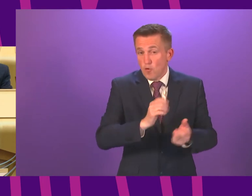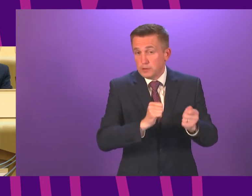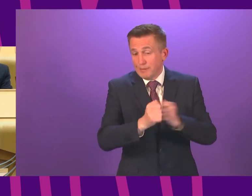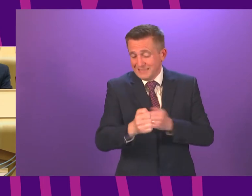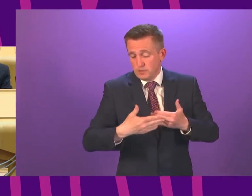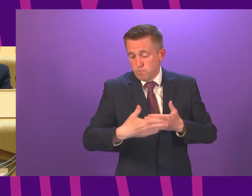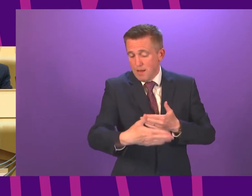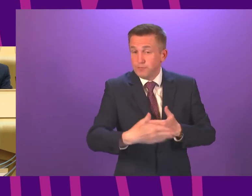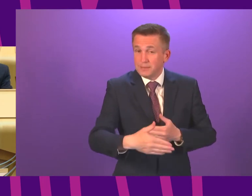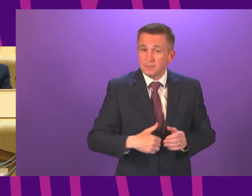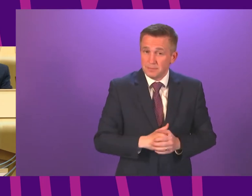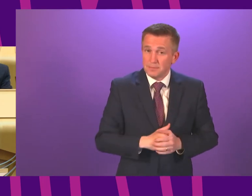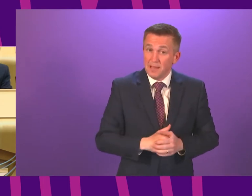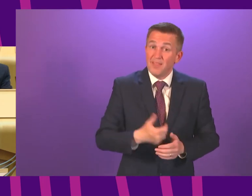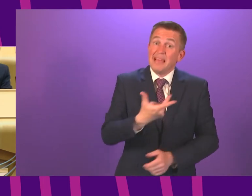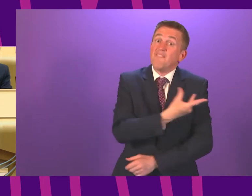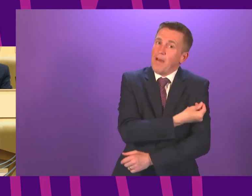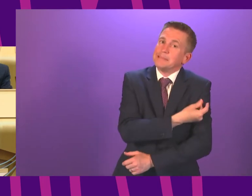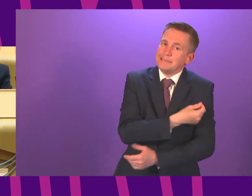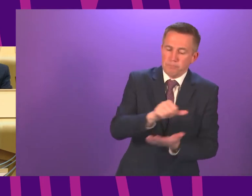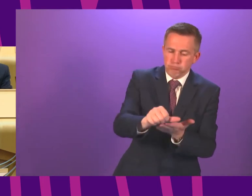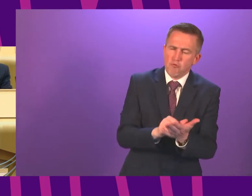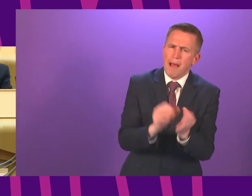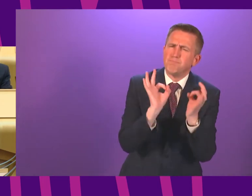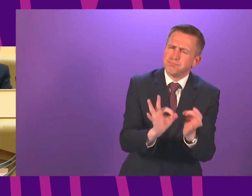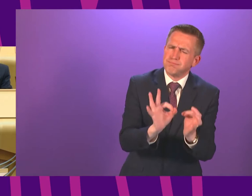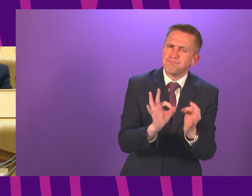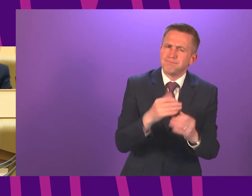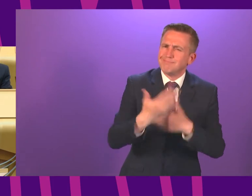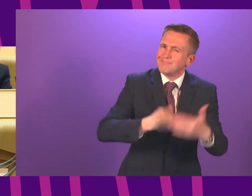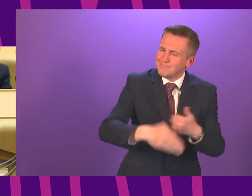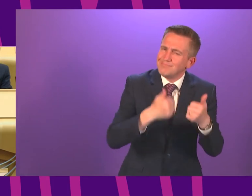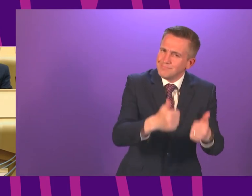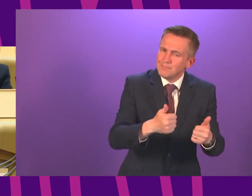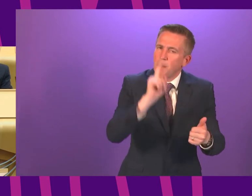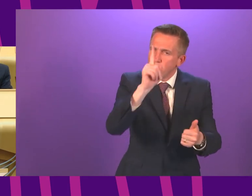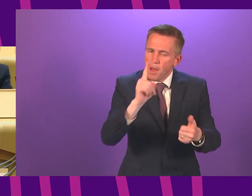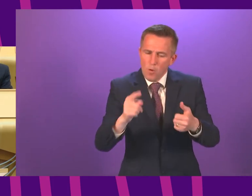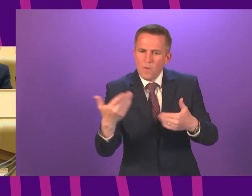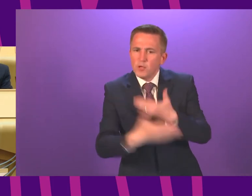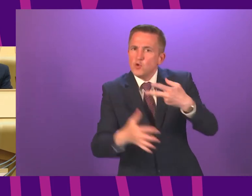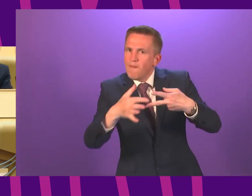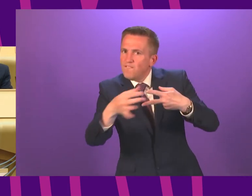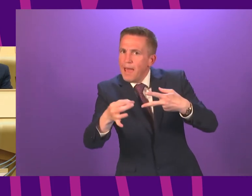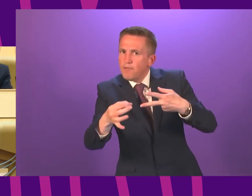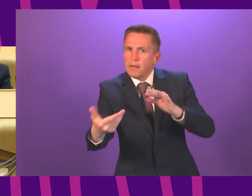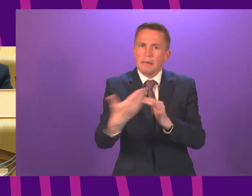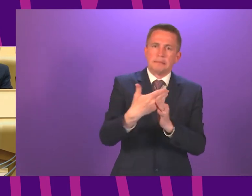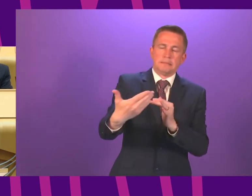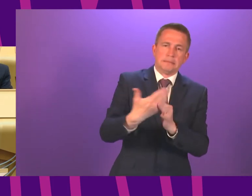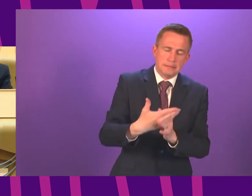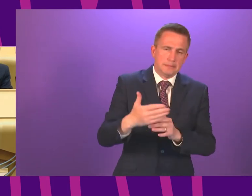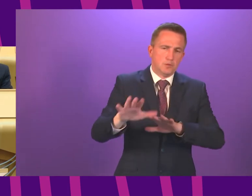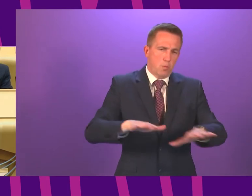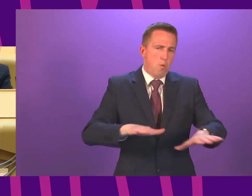vaccines do make the outlook positive, but the new variant means that the road ahead is still potentially bumpy. So caution